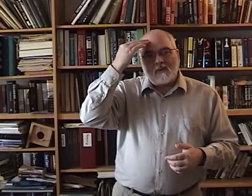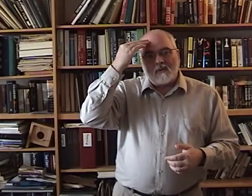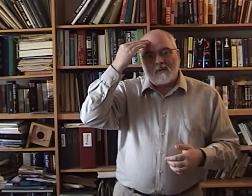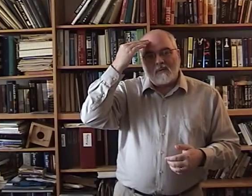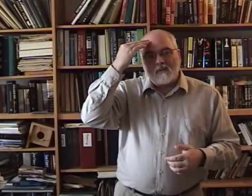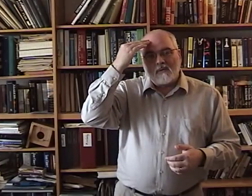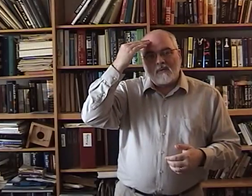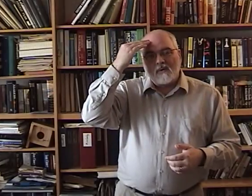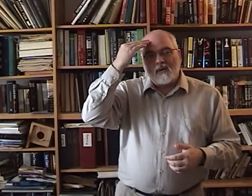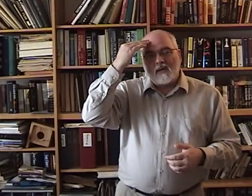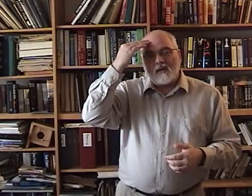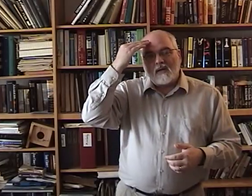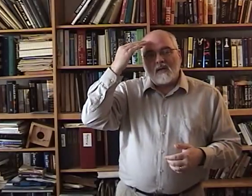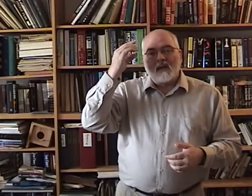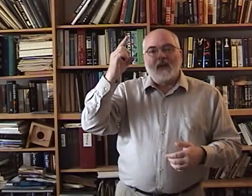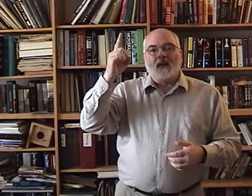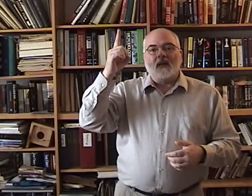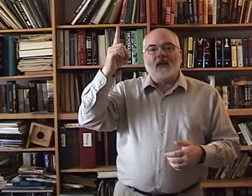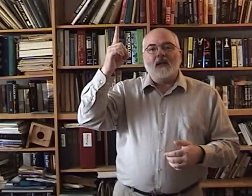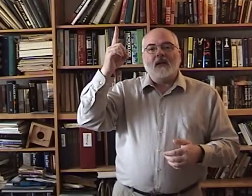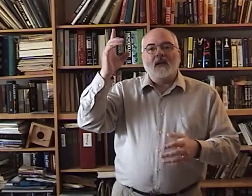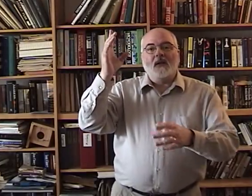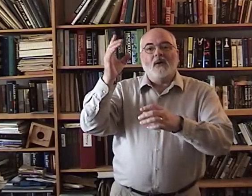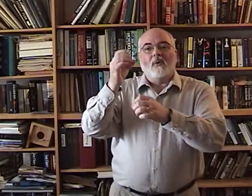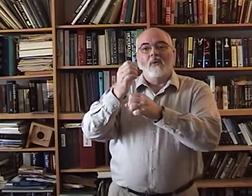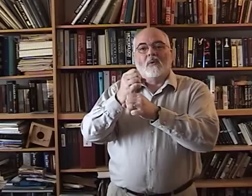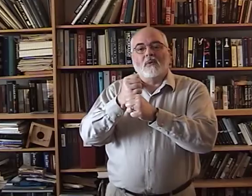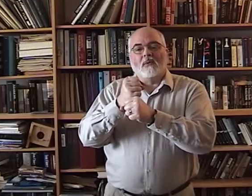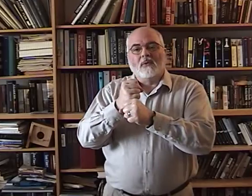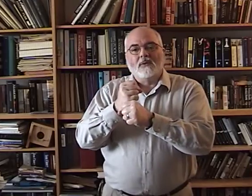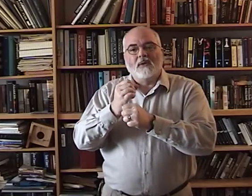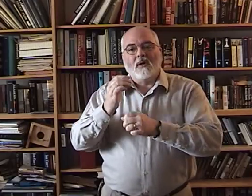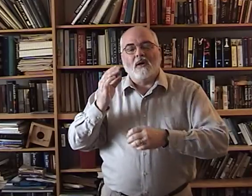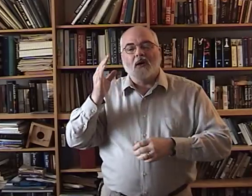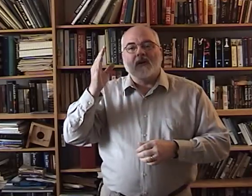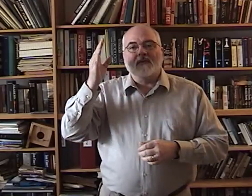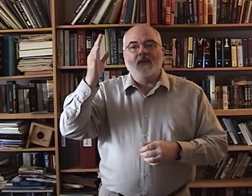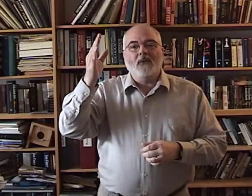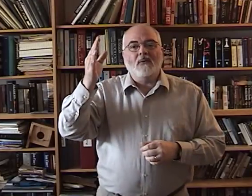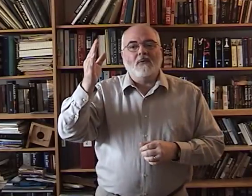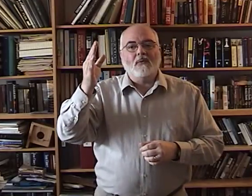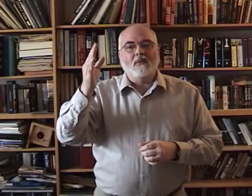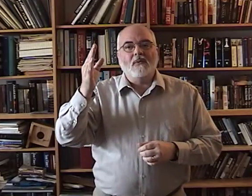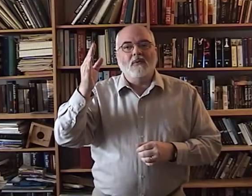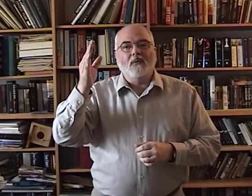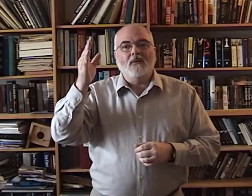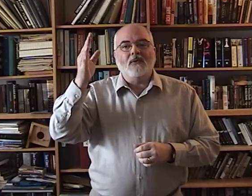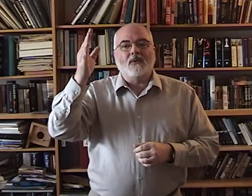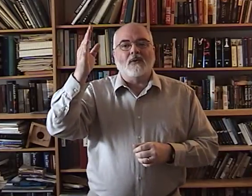he holds the future because